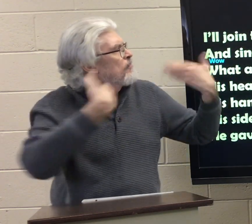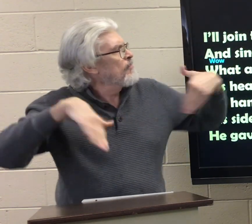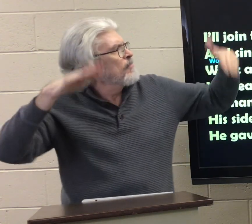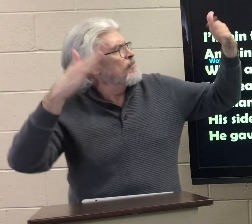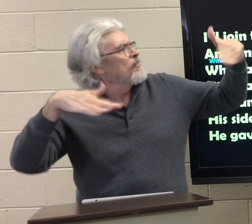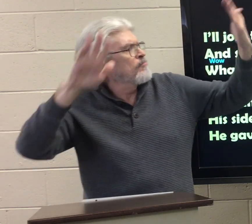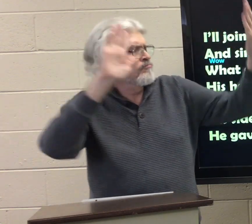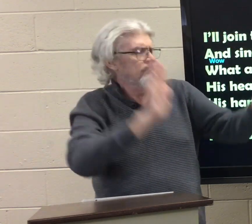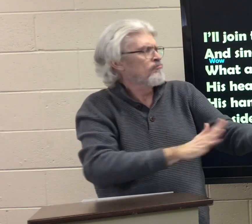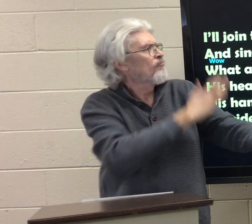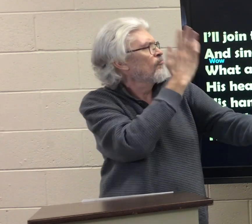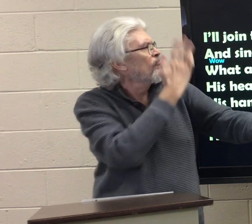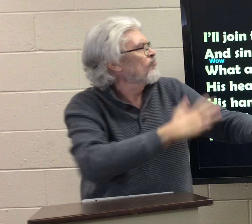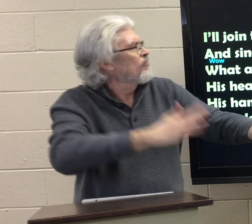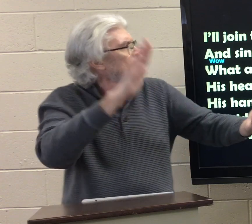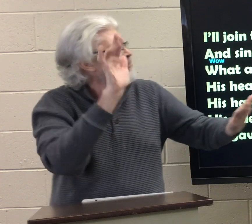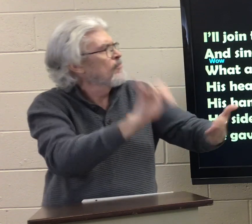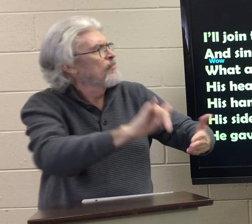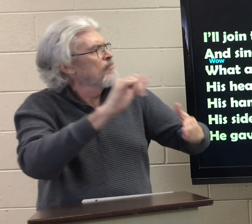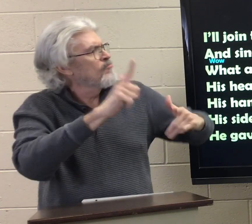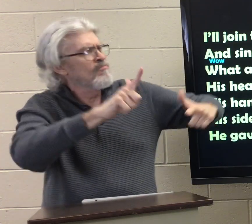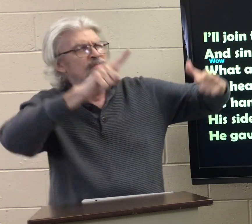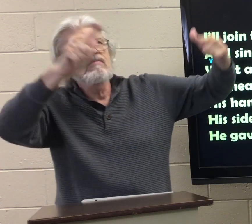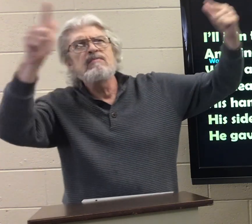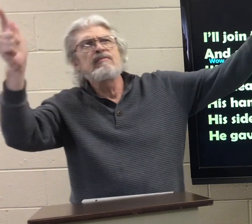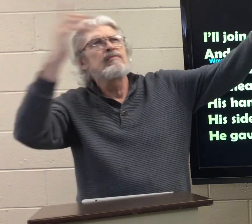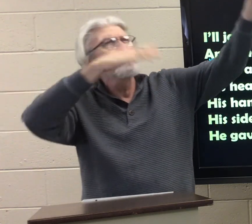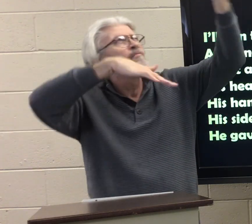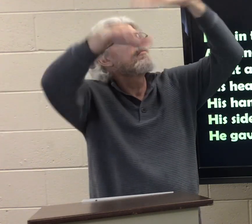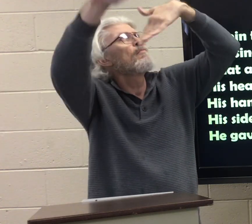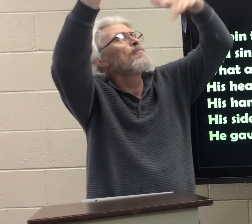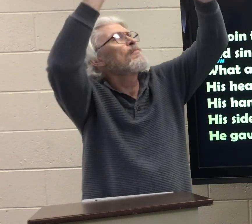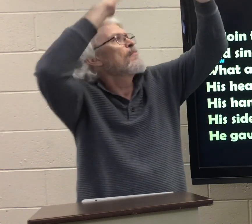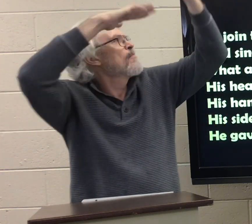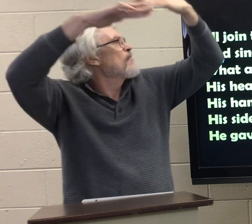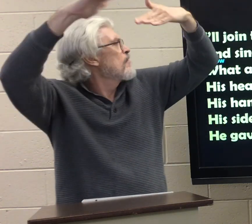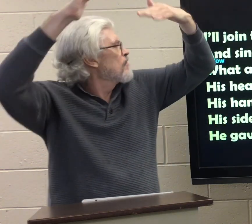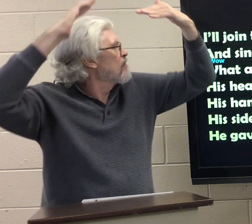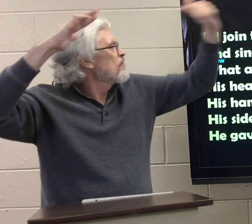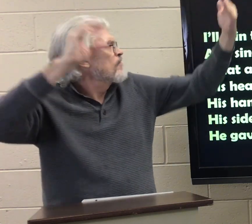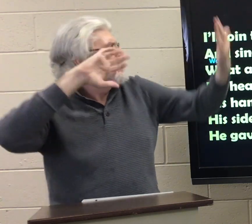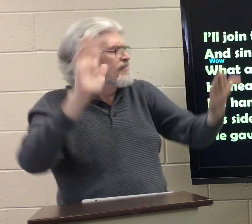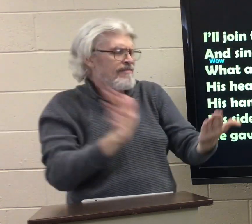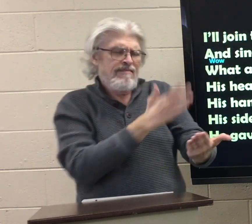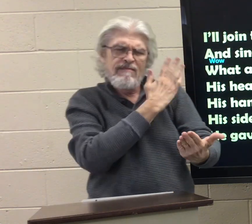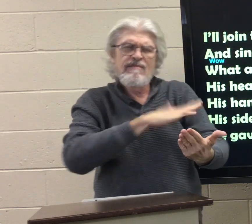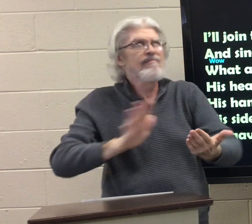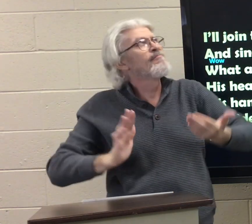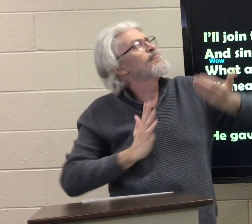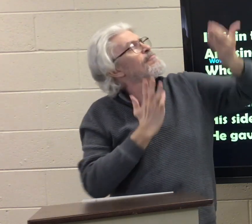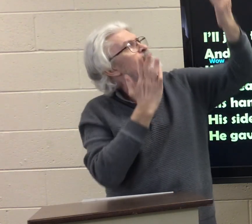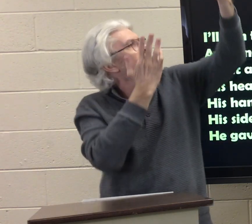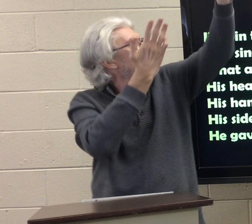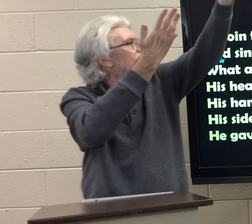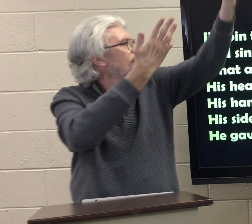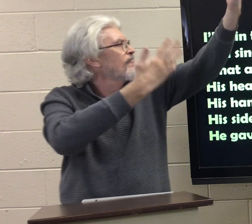chorus in that great city and sing up there